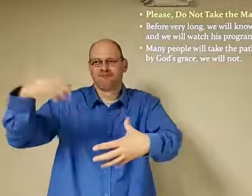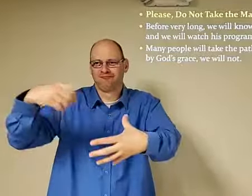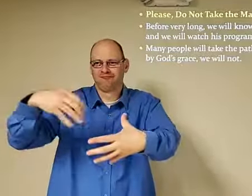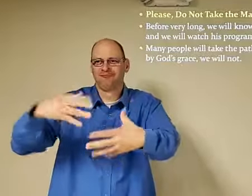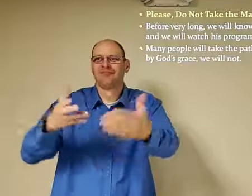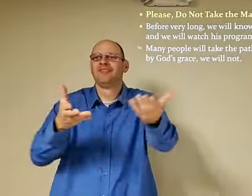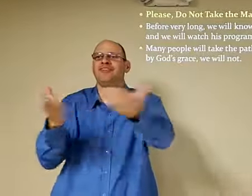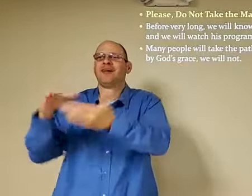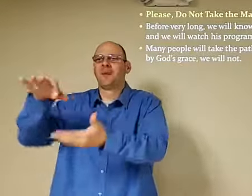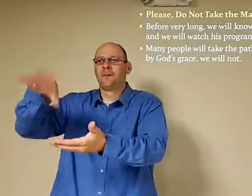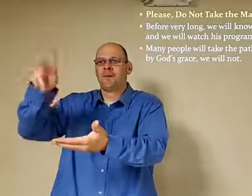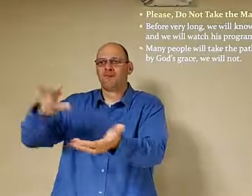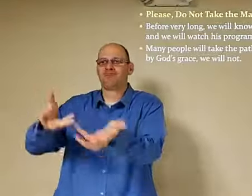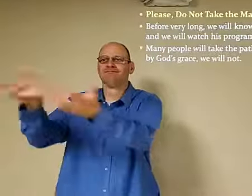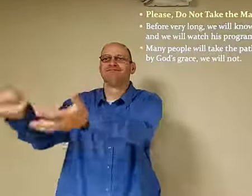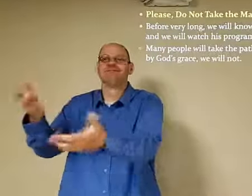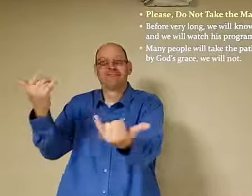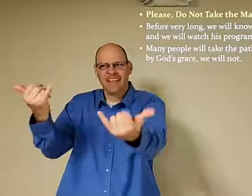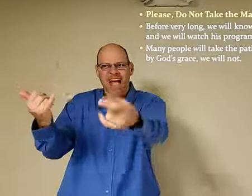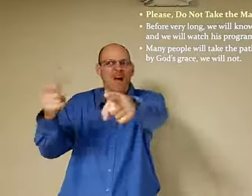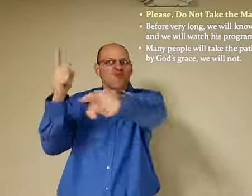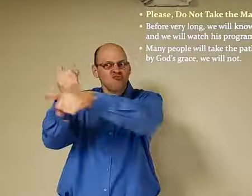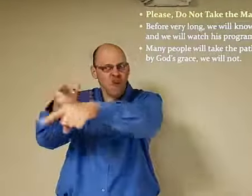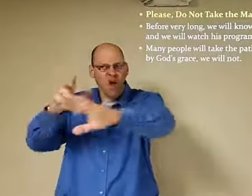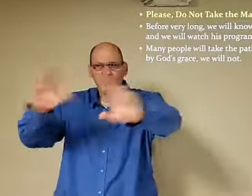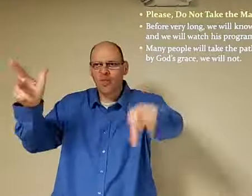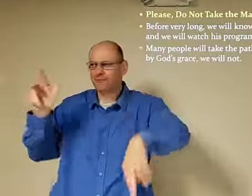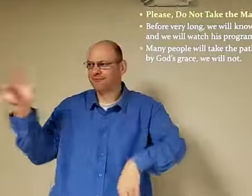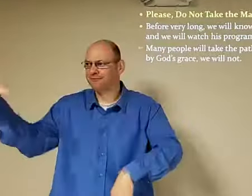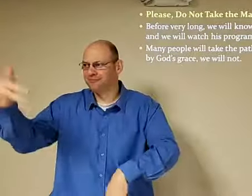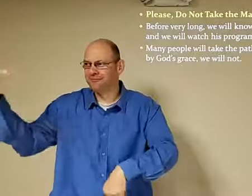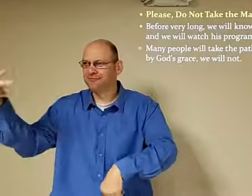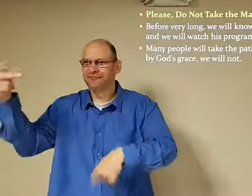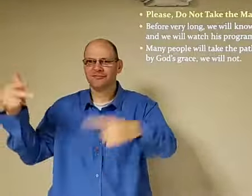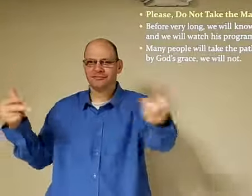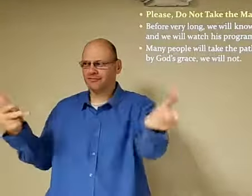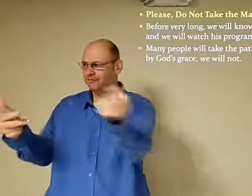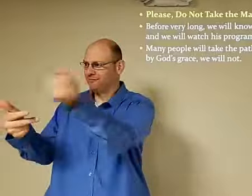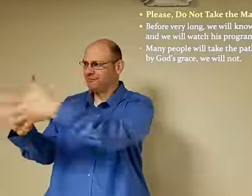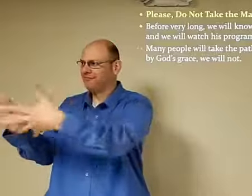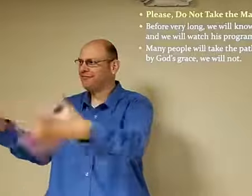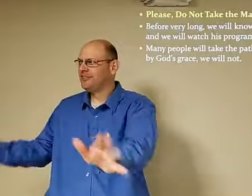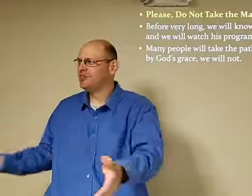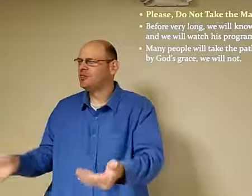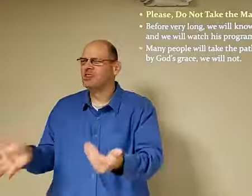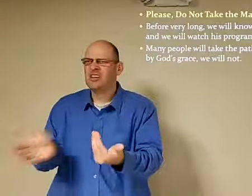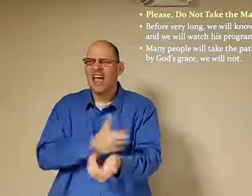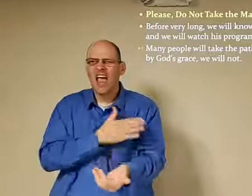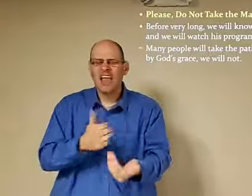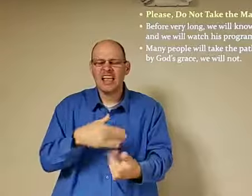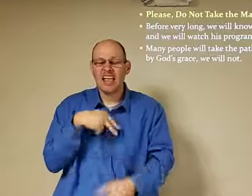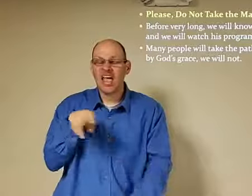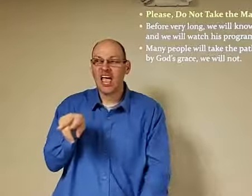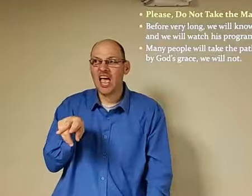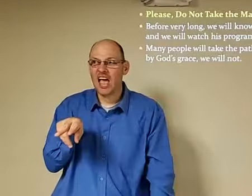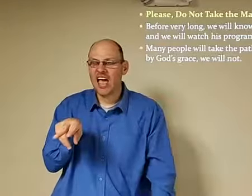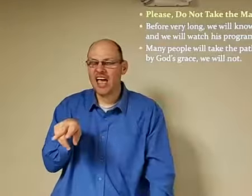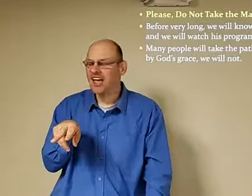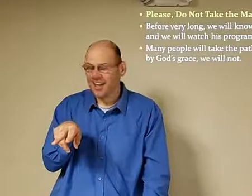yeah there's people today they'll they'll call Walmart and they've got their groceries you know already to be able to